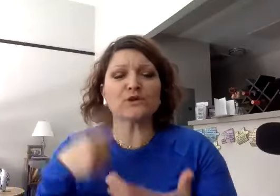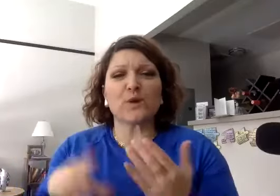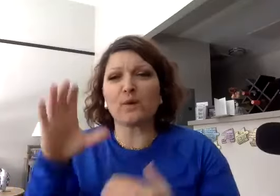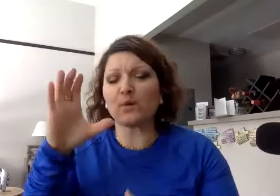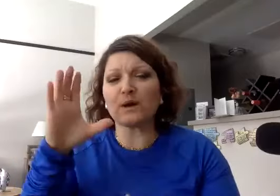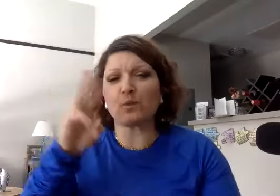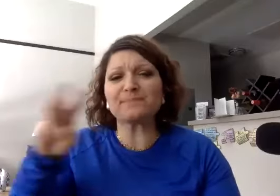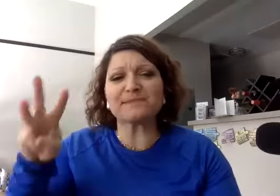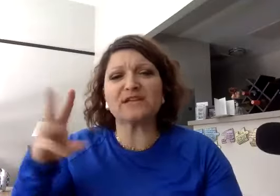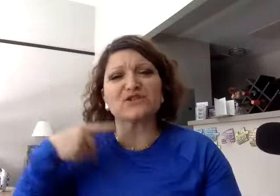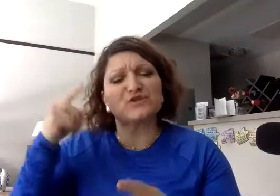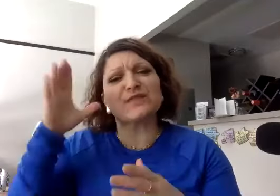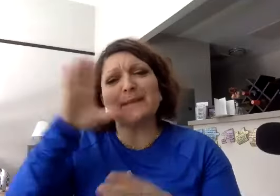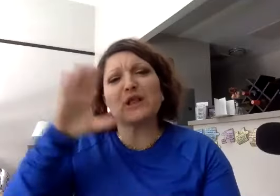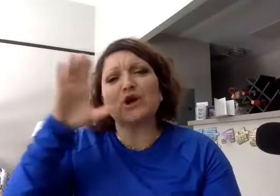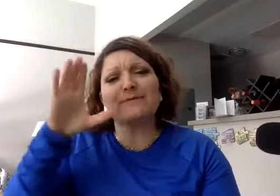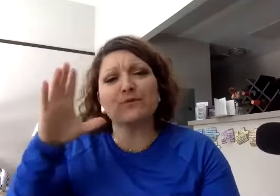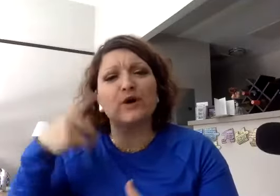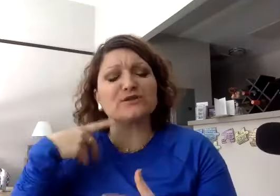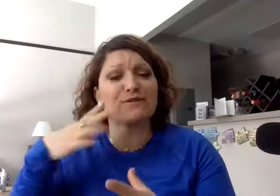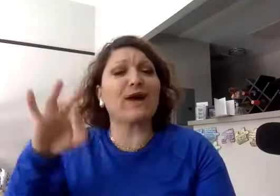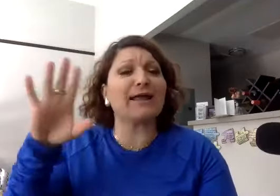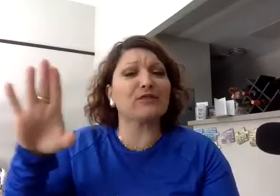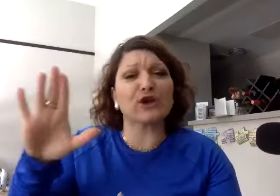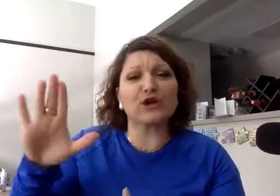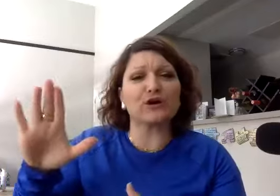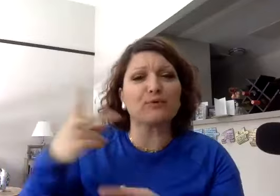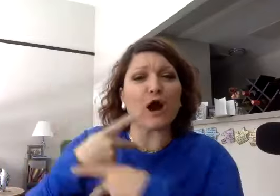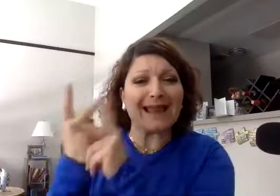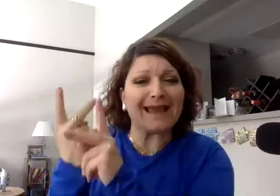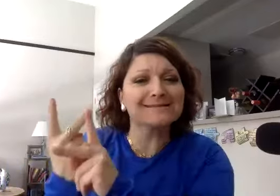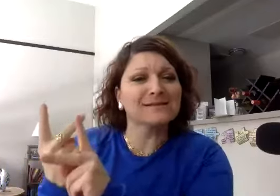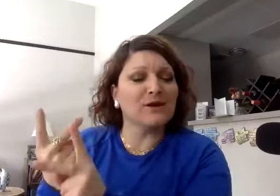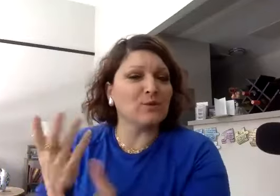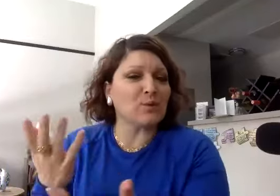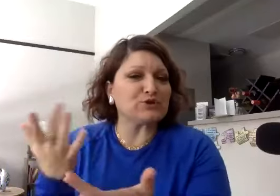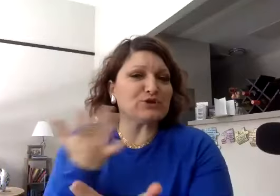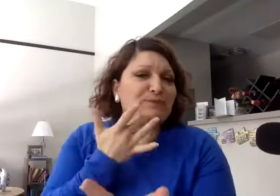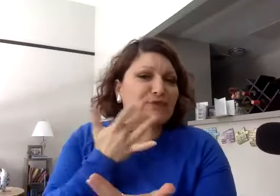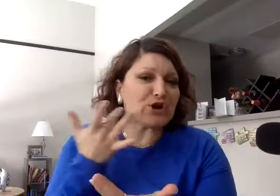what websites should they be looking for to find their products and would you prefer?